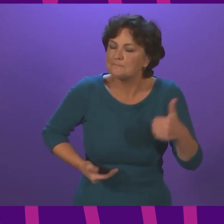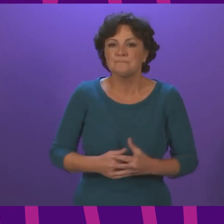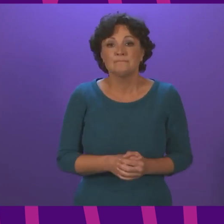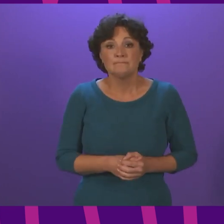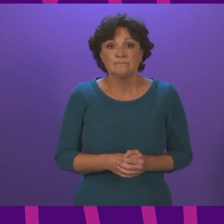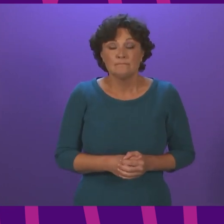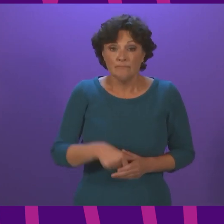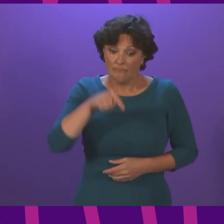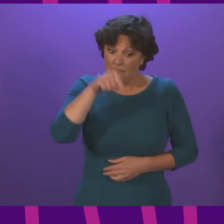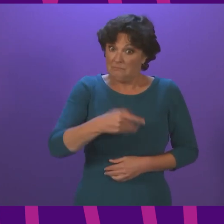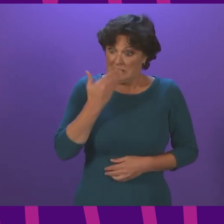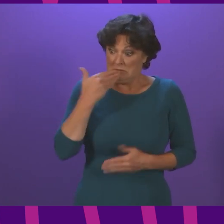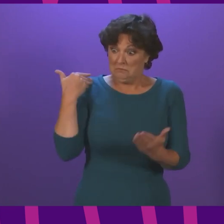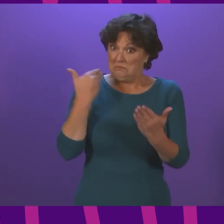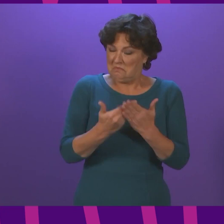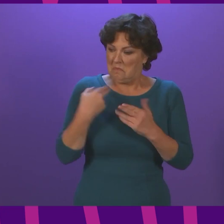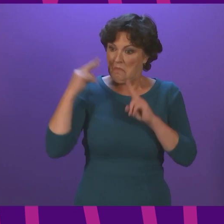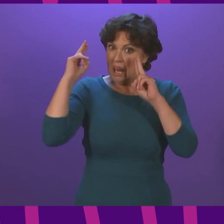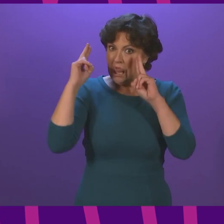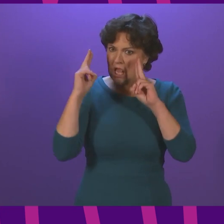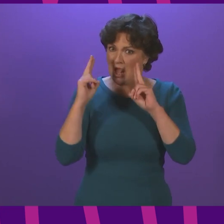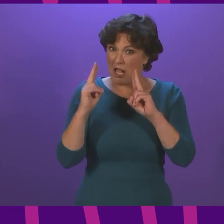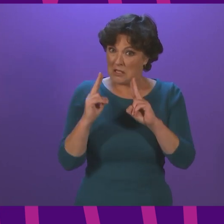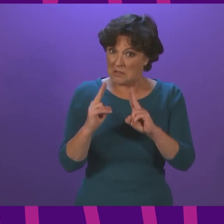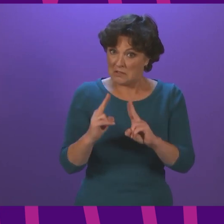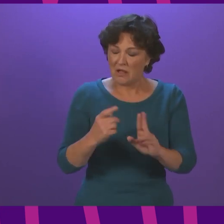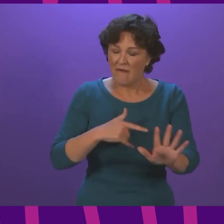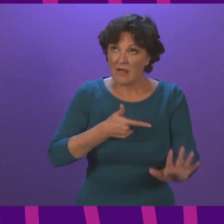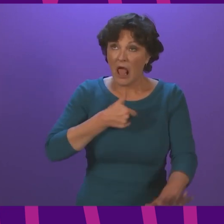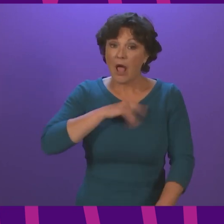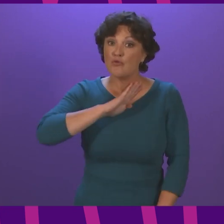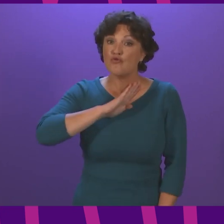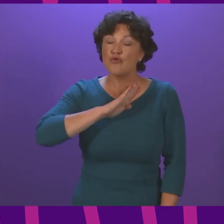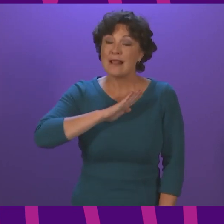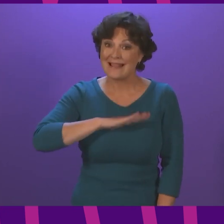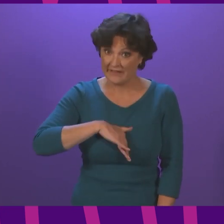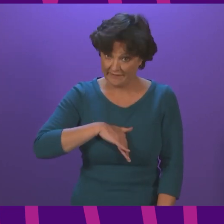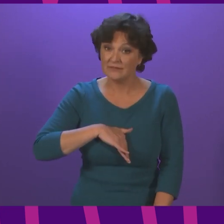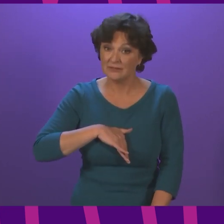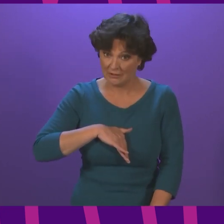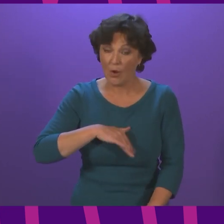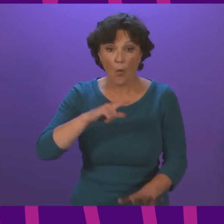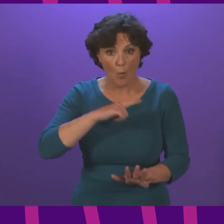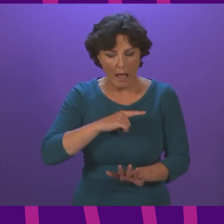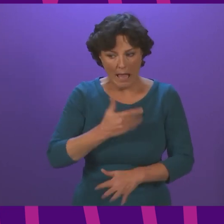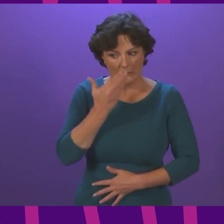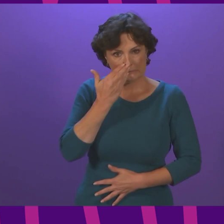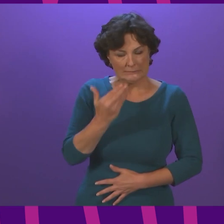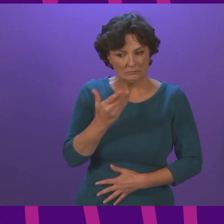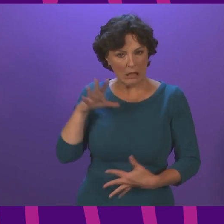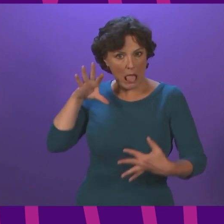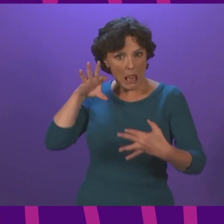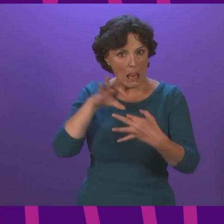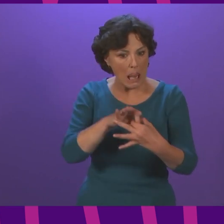sustained fall in cases over recent weeks is now, I am very relieved to report, feeding through also into a fall in